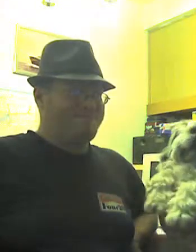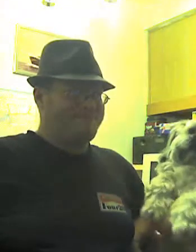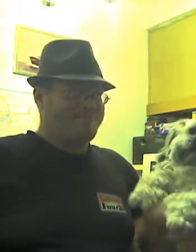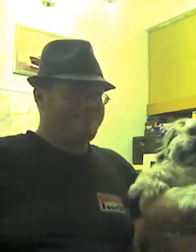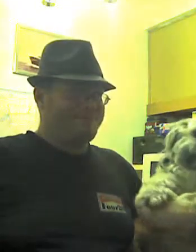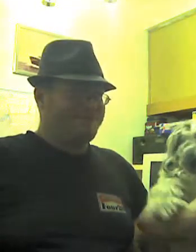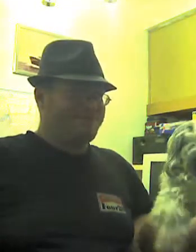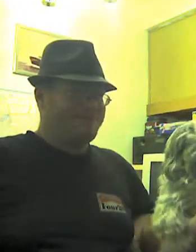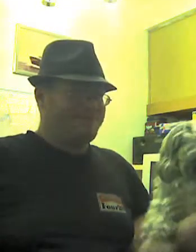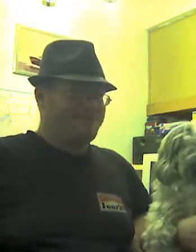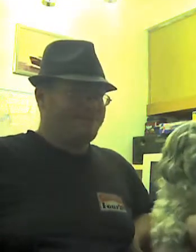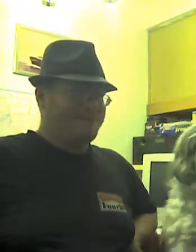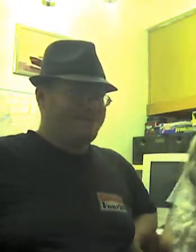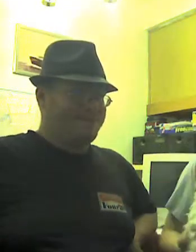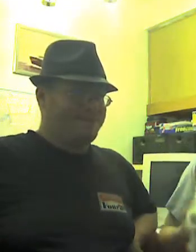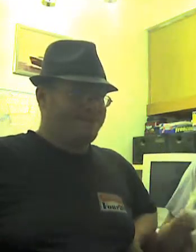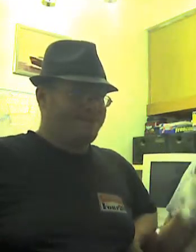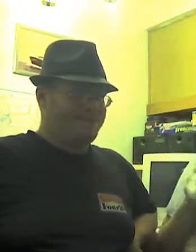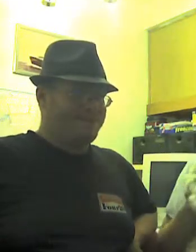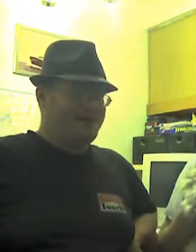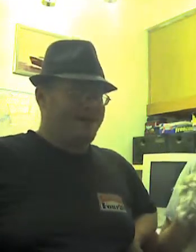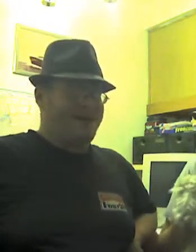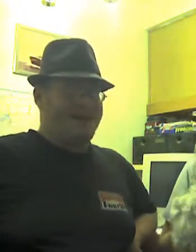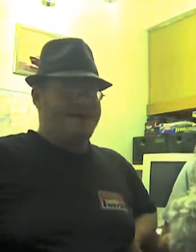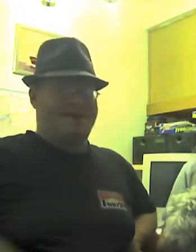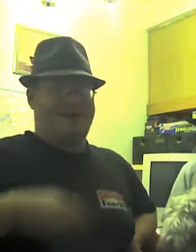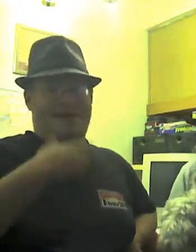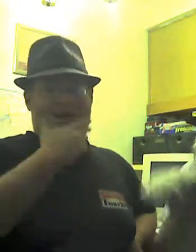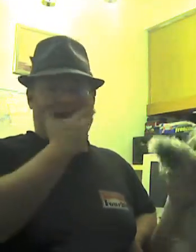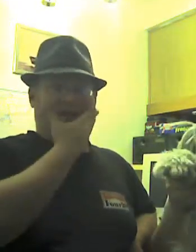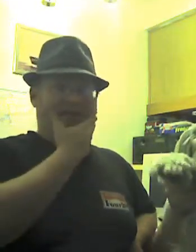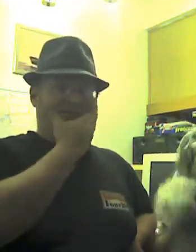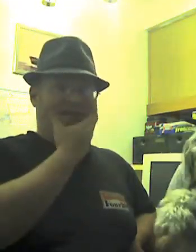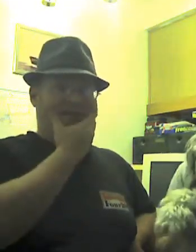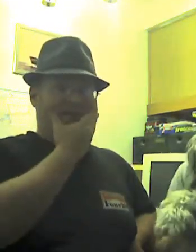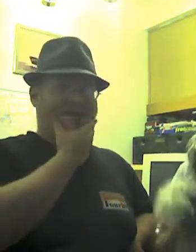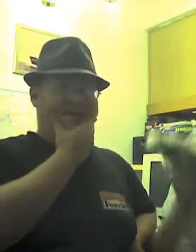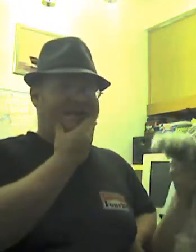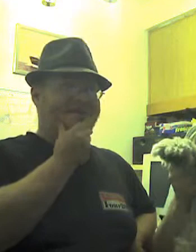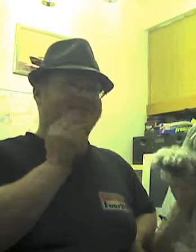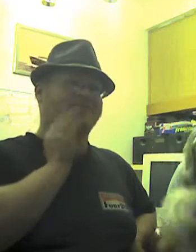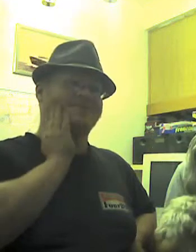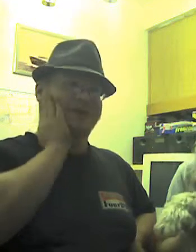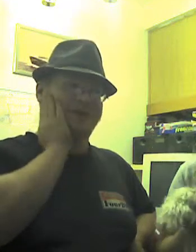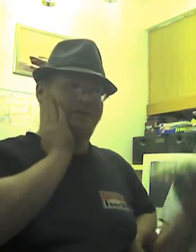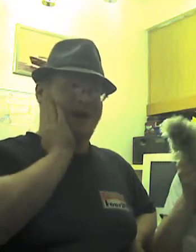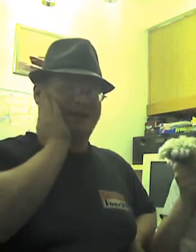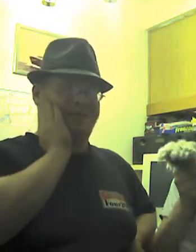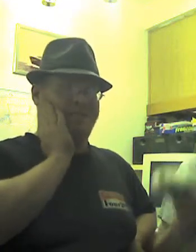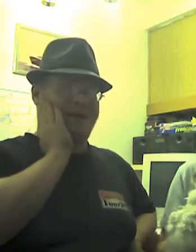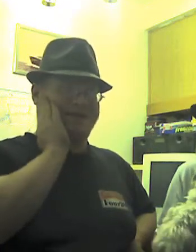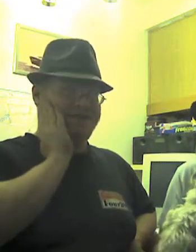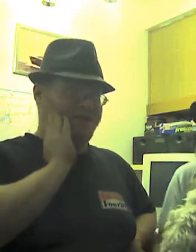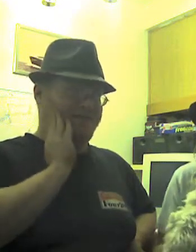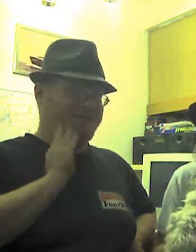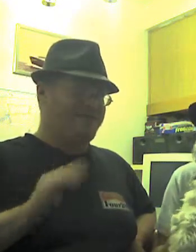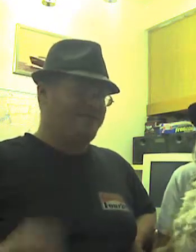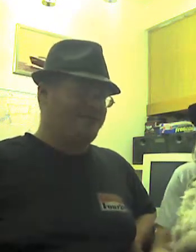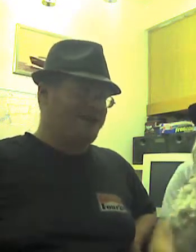everywhere. What do you got to say, Moppy? Cookies? Yes, and I have been lazy lately. Cookies? Cookies? In fact, I meant to shave this yesterday,